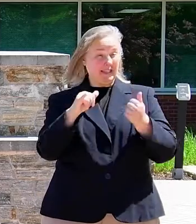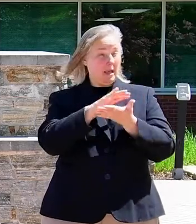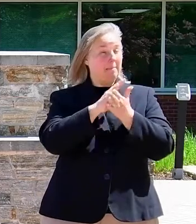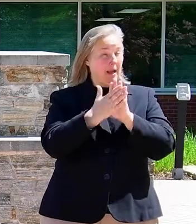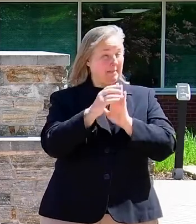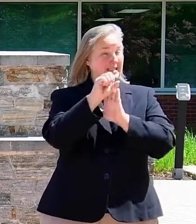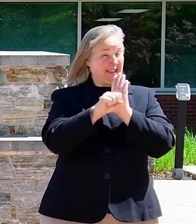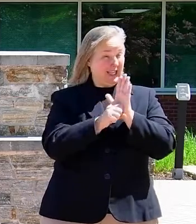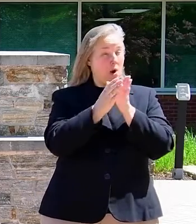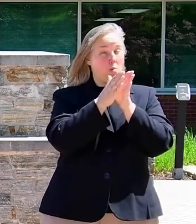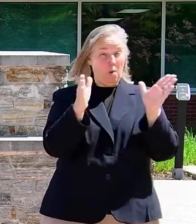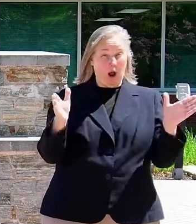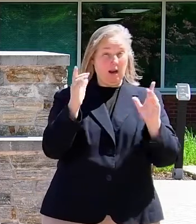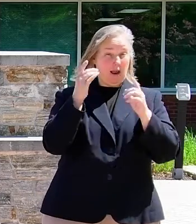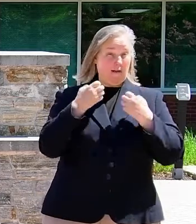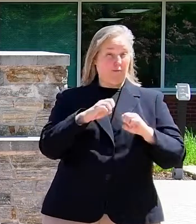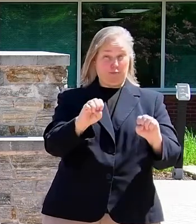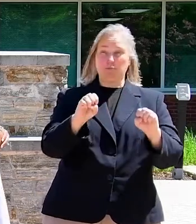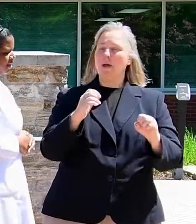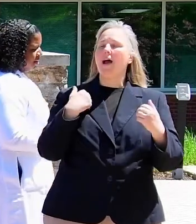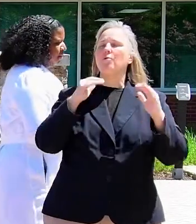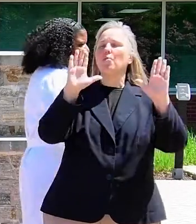initiative. Have a wonderful day.